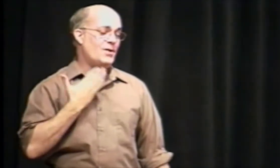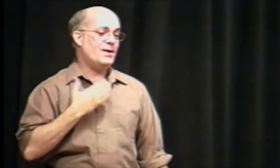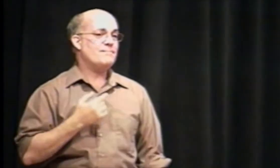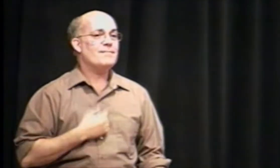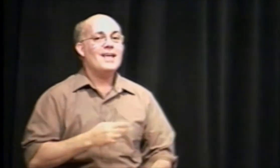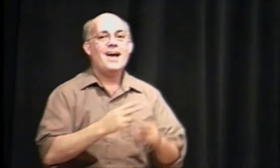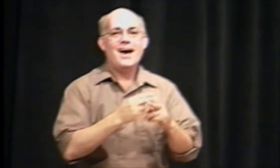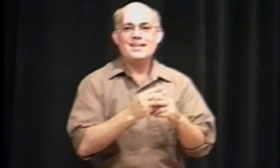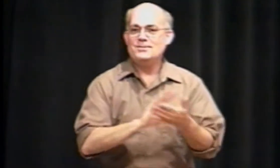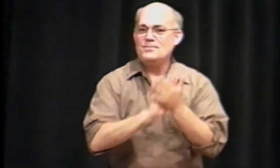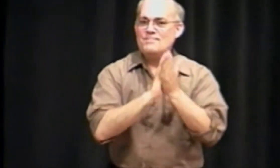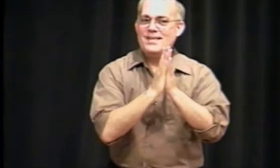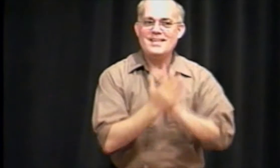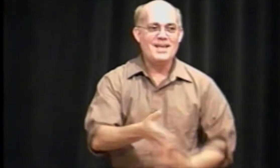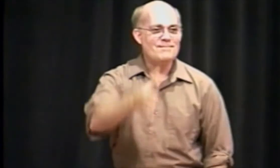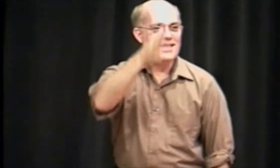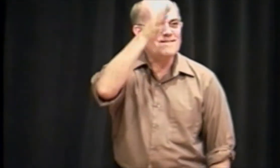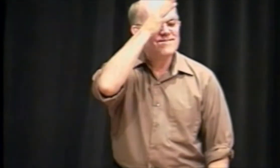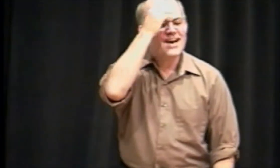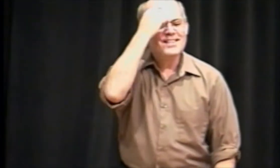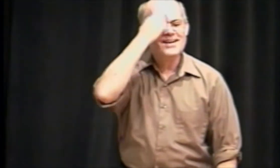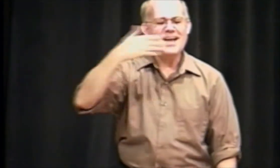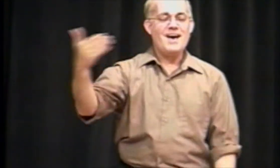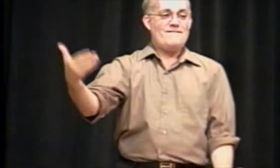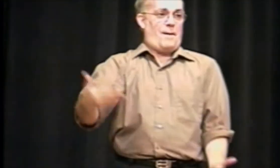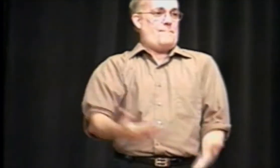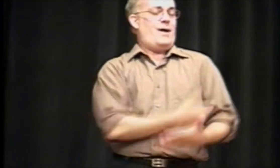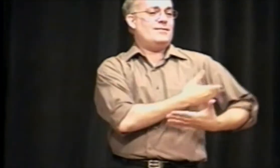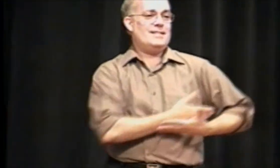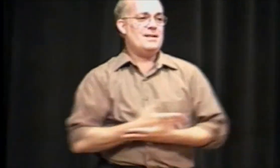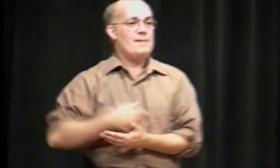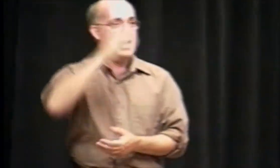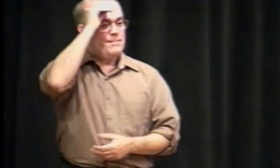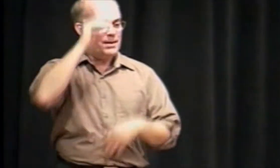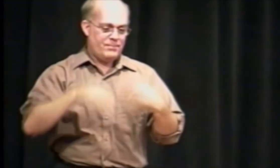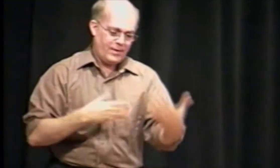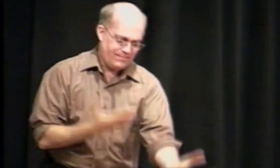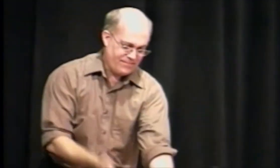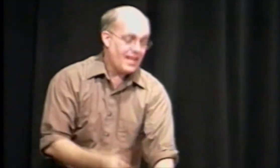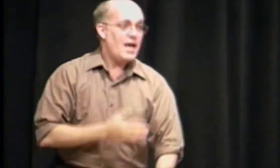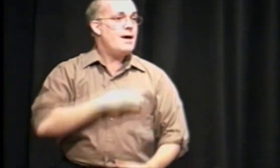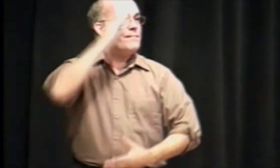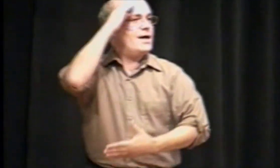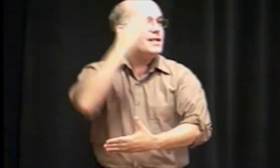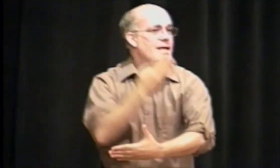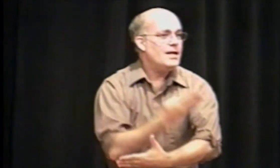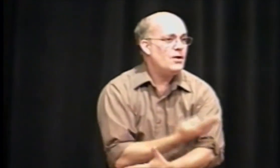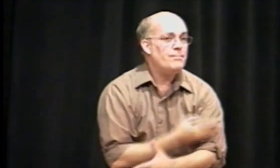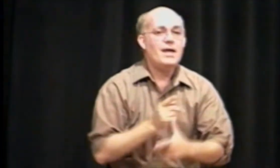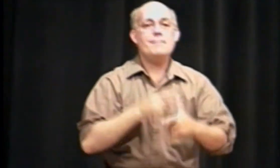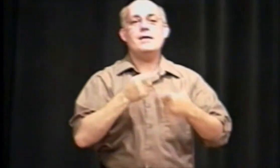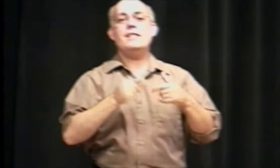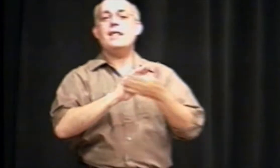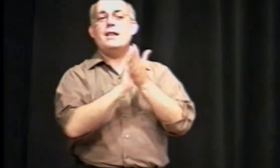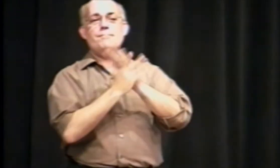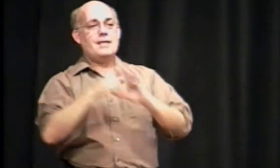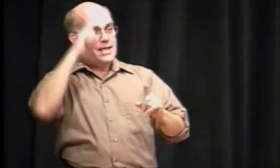me joy, I soon became the father of a bouncing baby boy. My little baby then